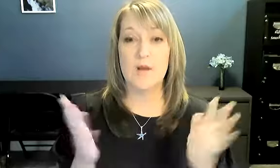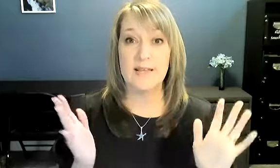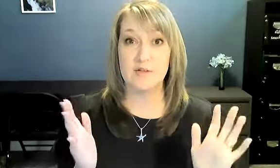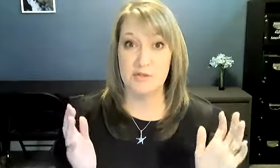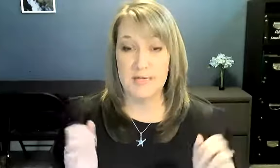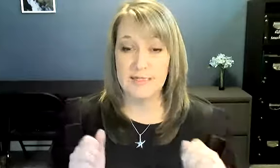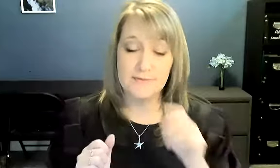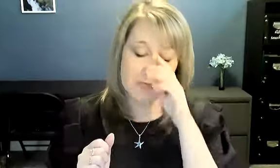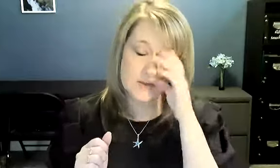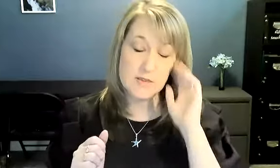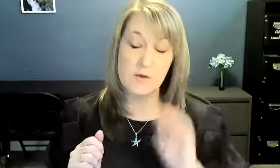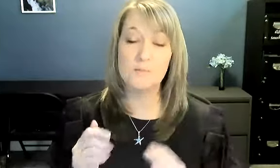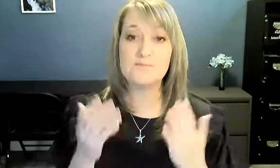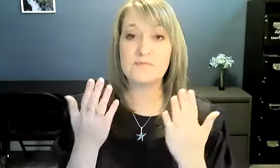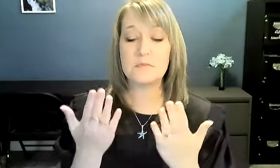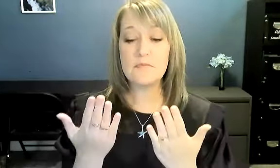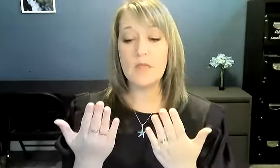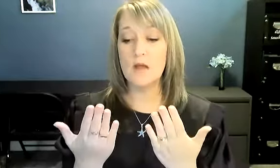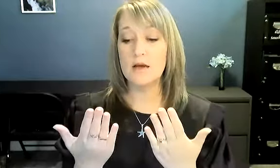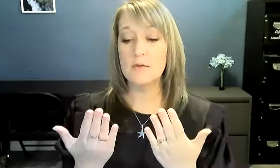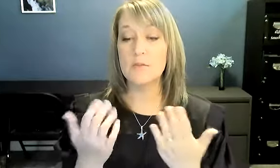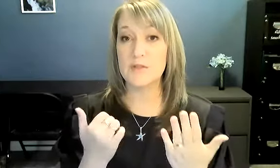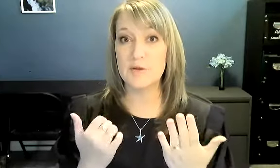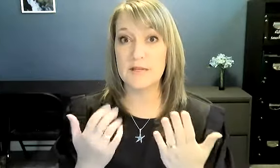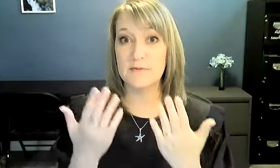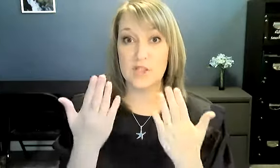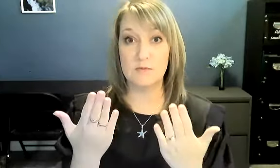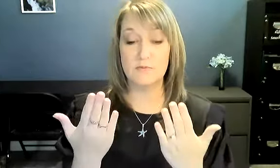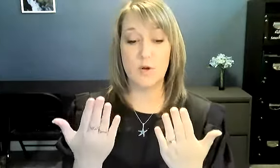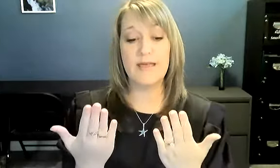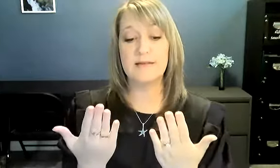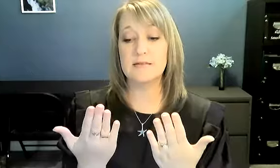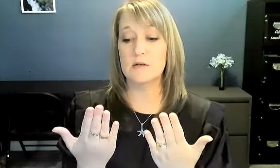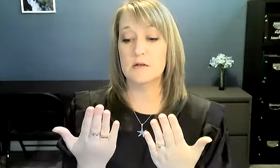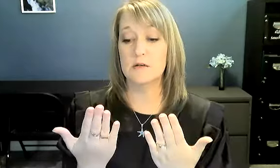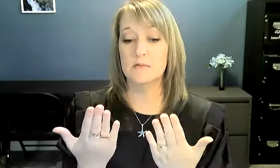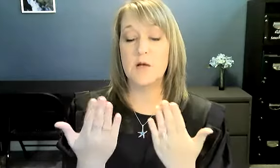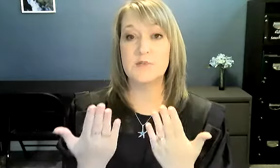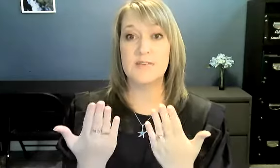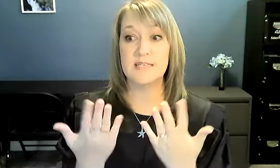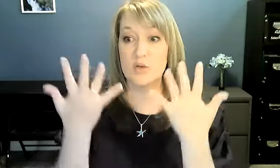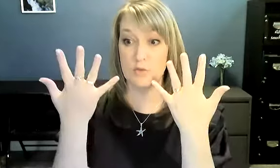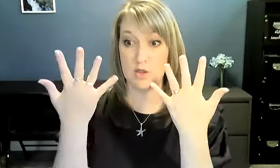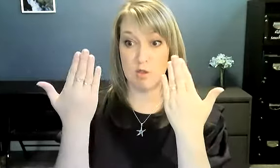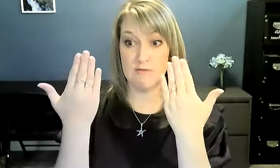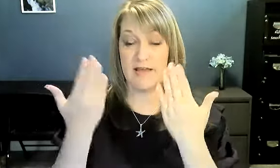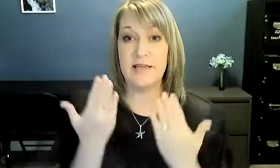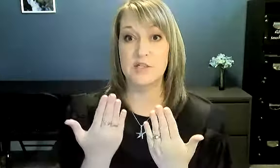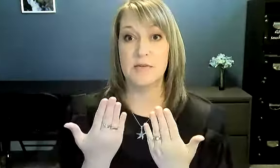one-handed or two-handed. So with the two-handed version, both hands are, palms are facing you, closed five-hand shape,